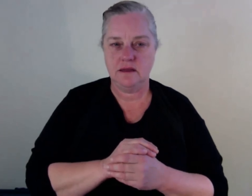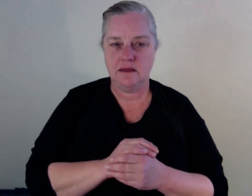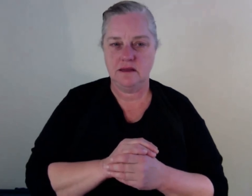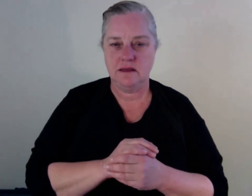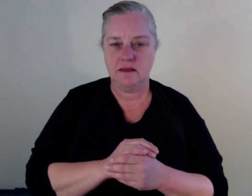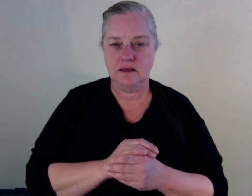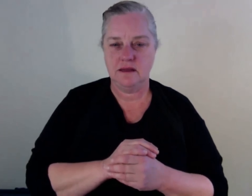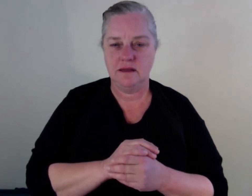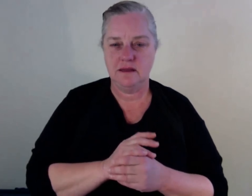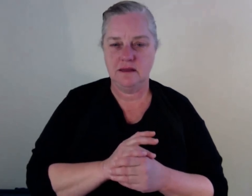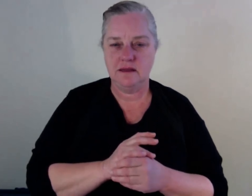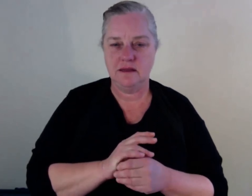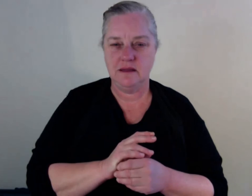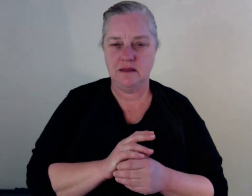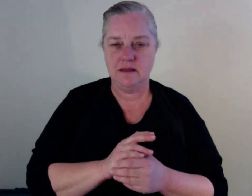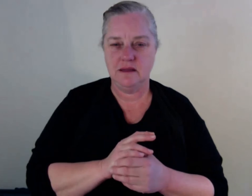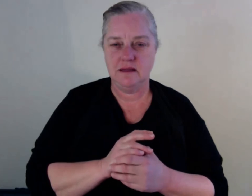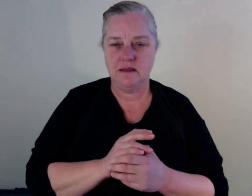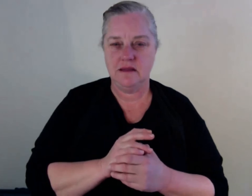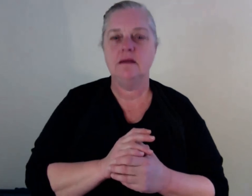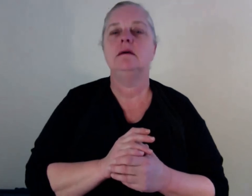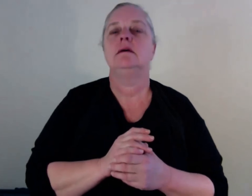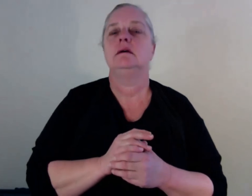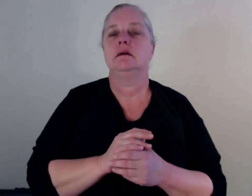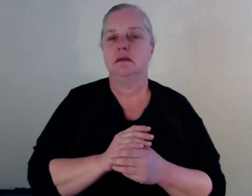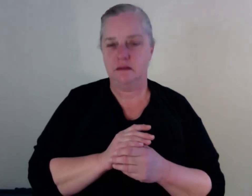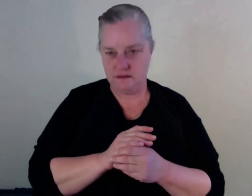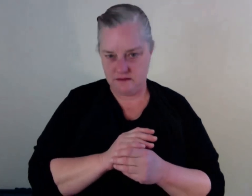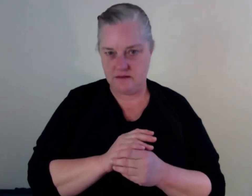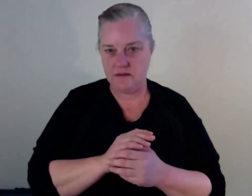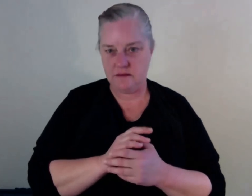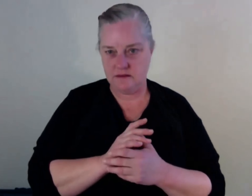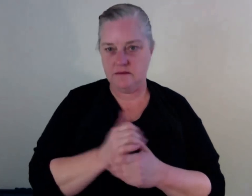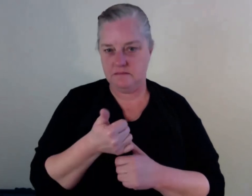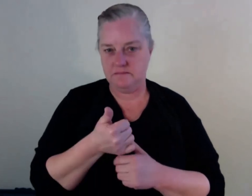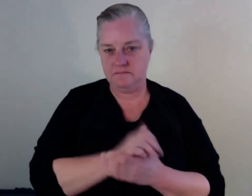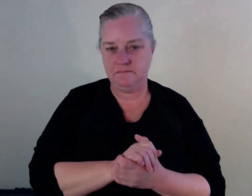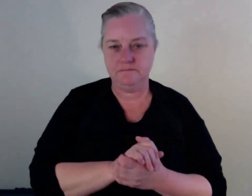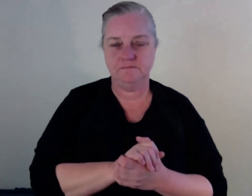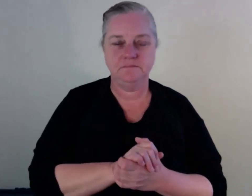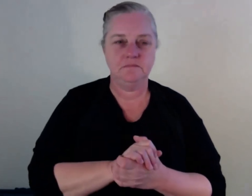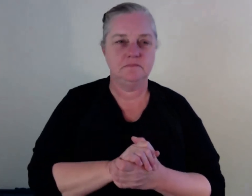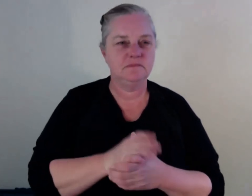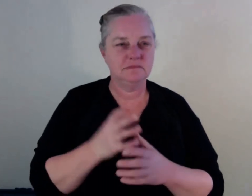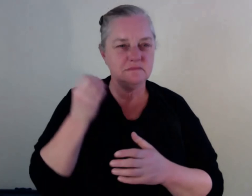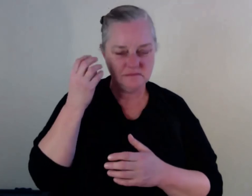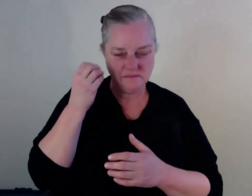It's a bit better now, yeah. Modern technology, that is what we're working with now.